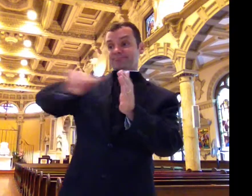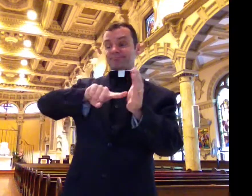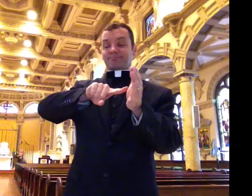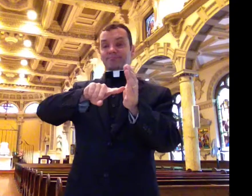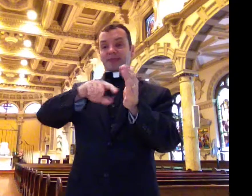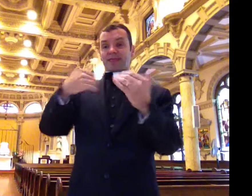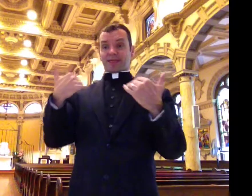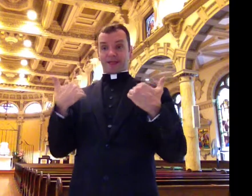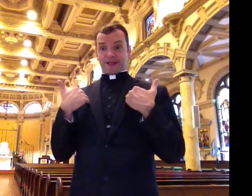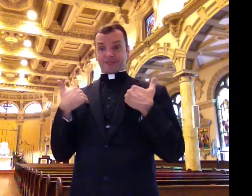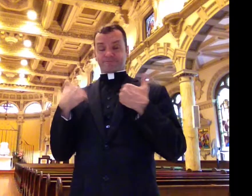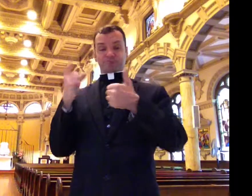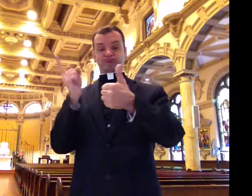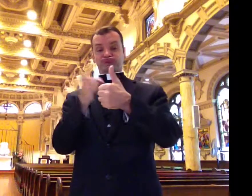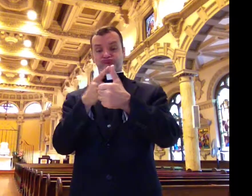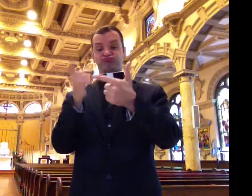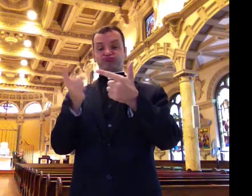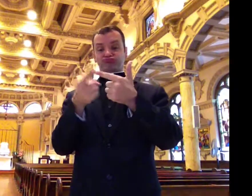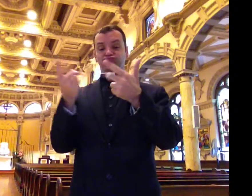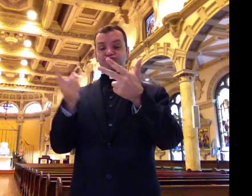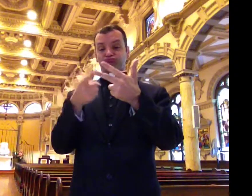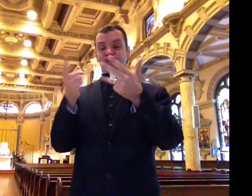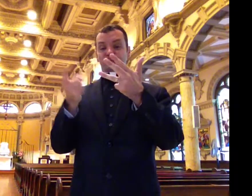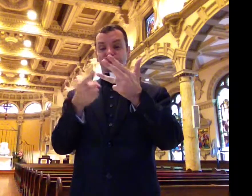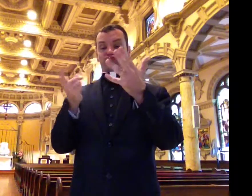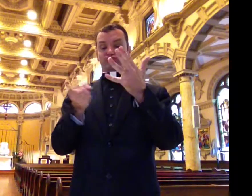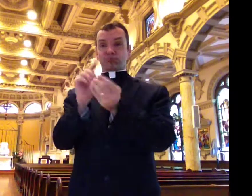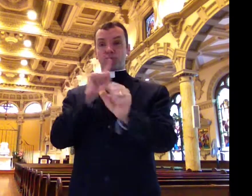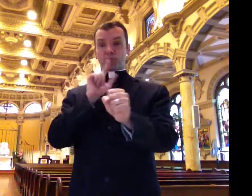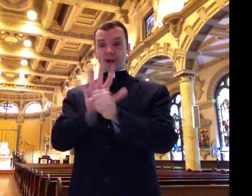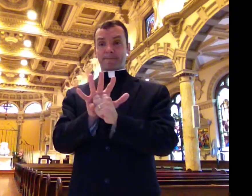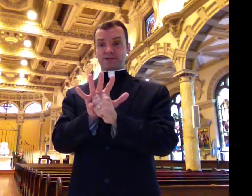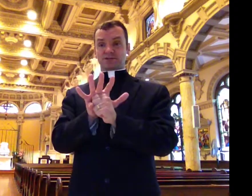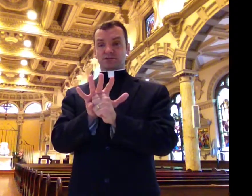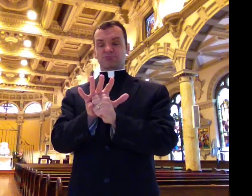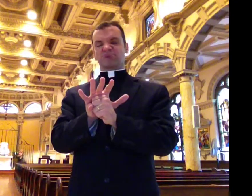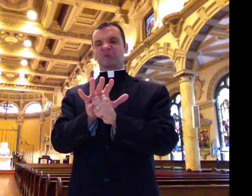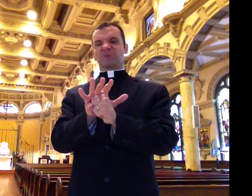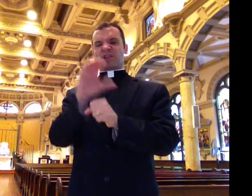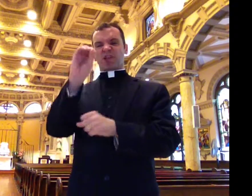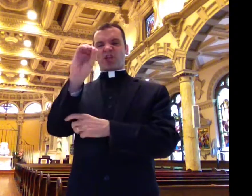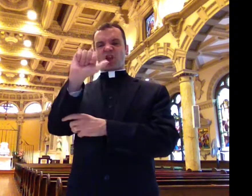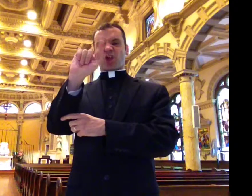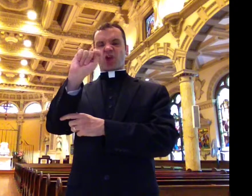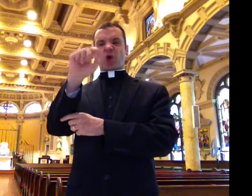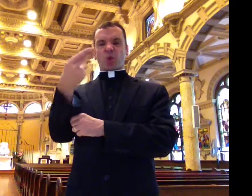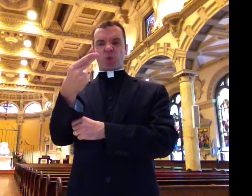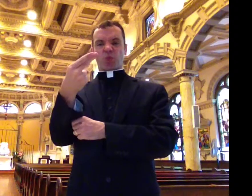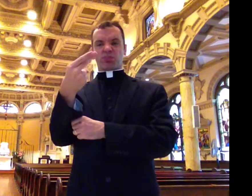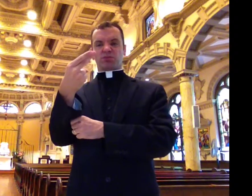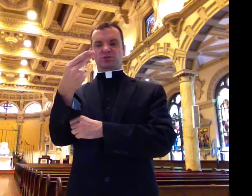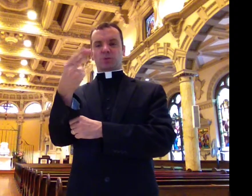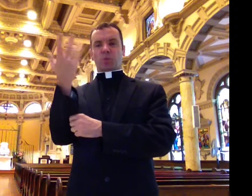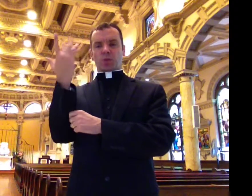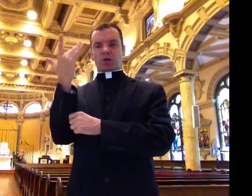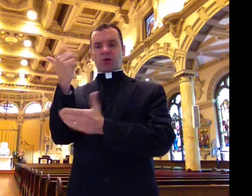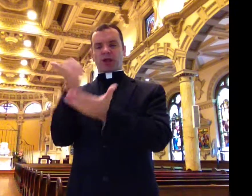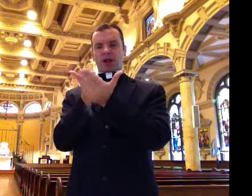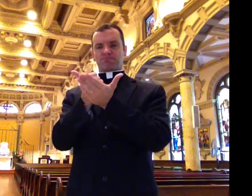And sacramentum was used by soldiers who had made specific promises, oaths.